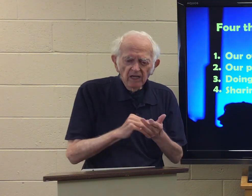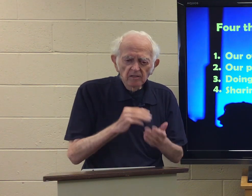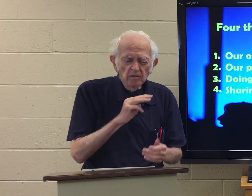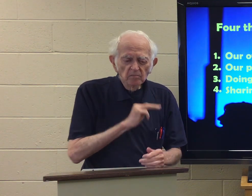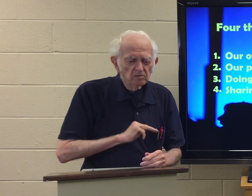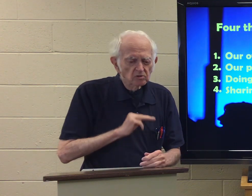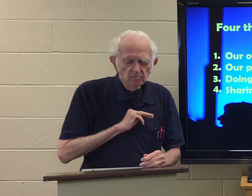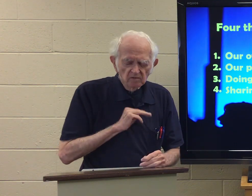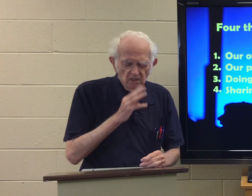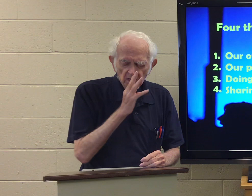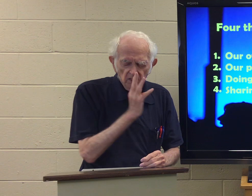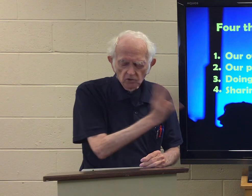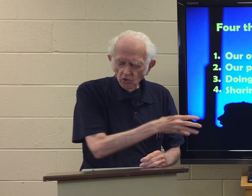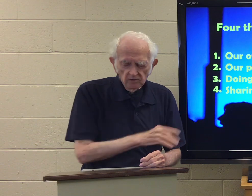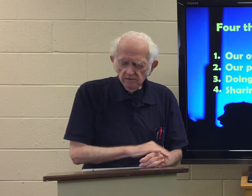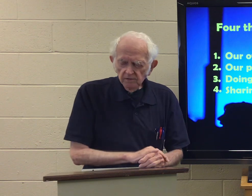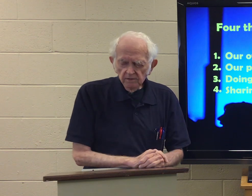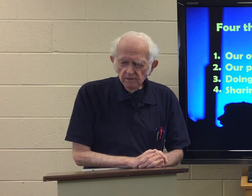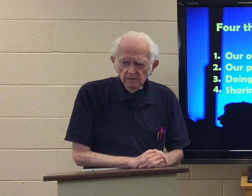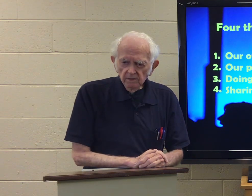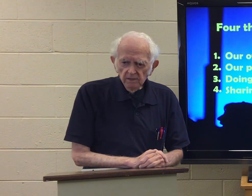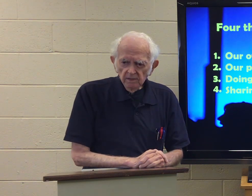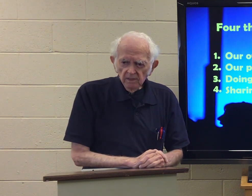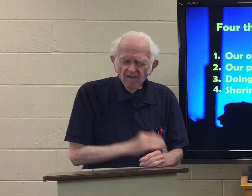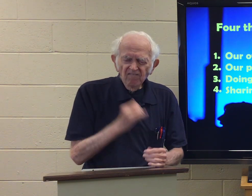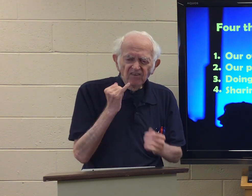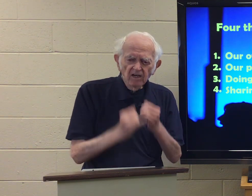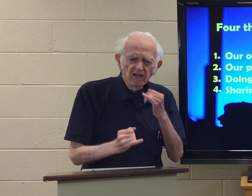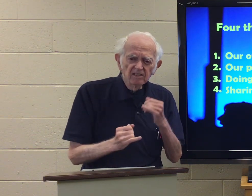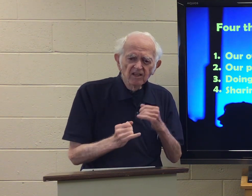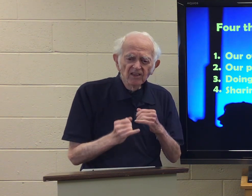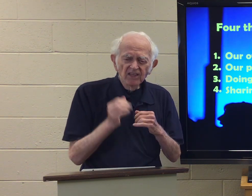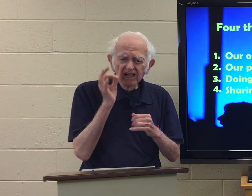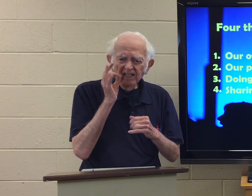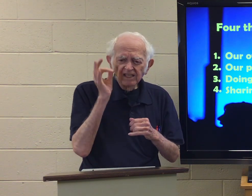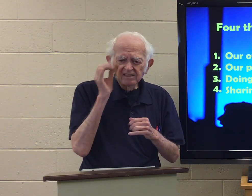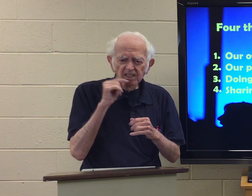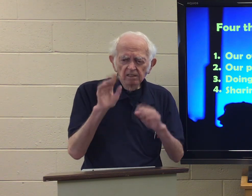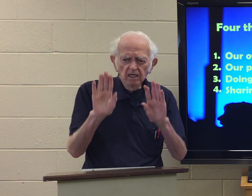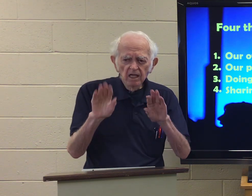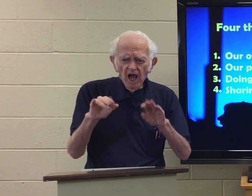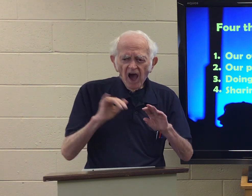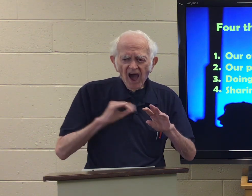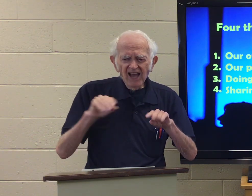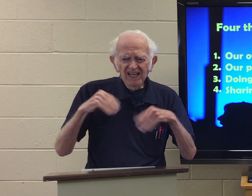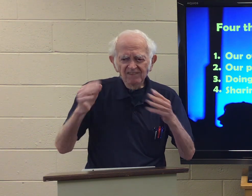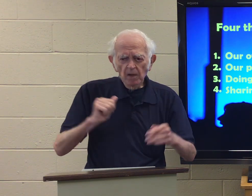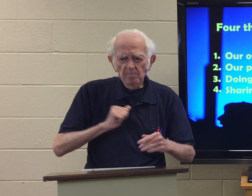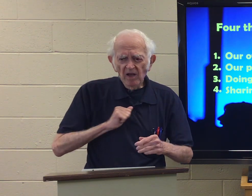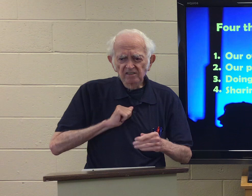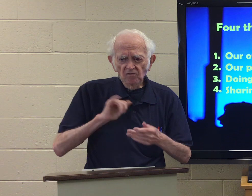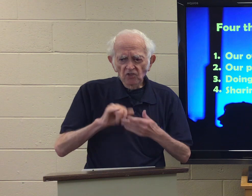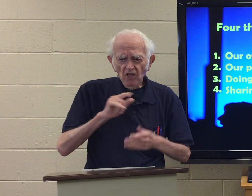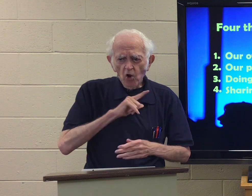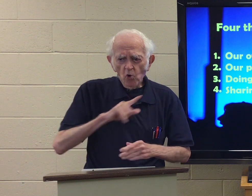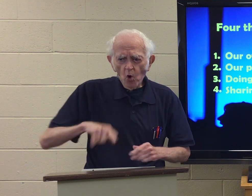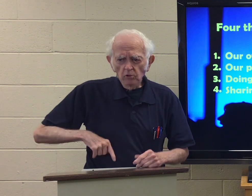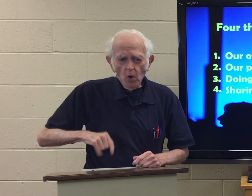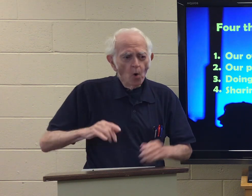Again, the missionary ignored him. And finally, the Indian says, I give myself to the